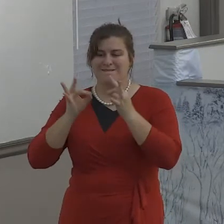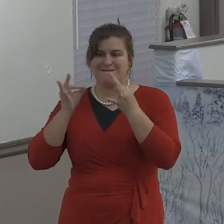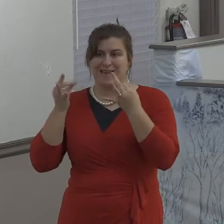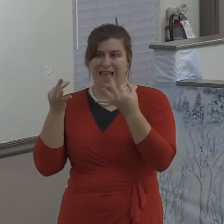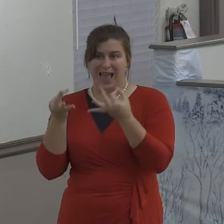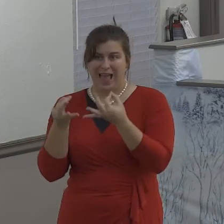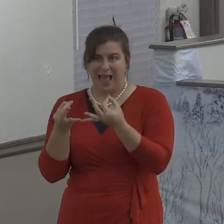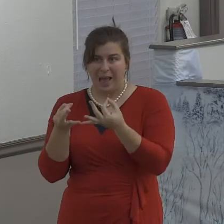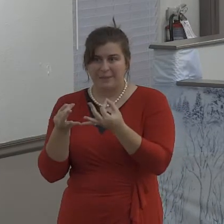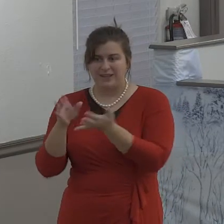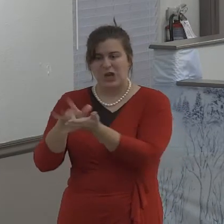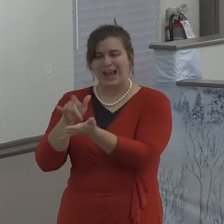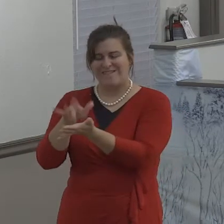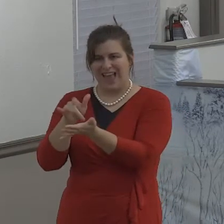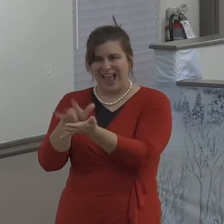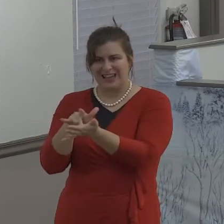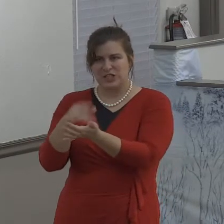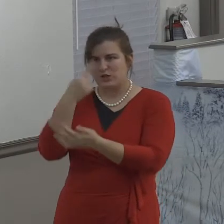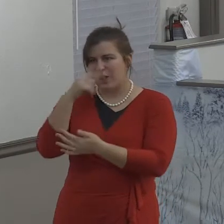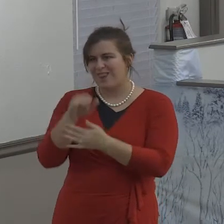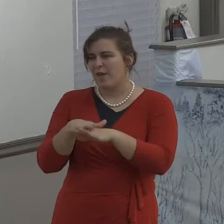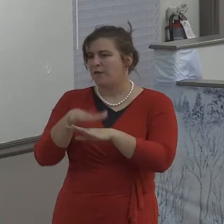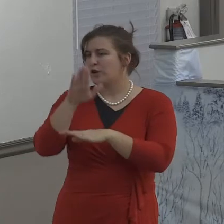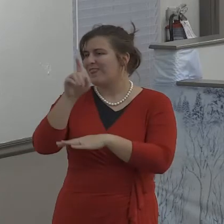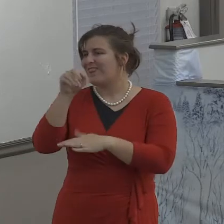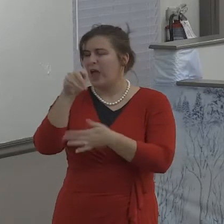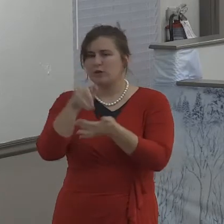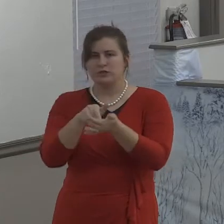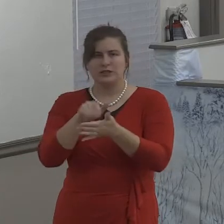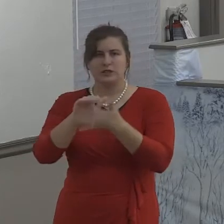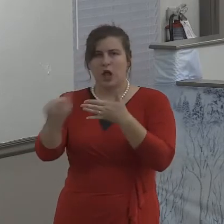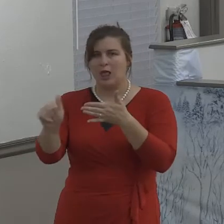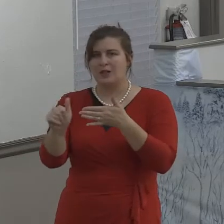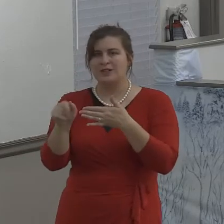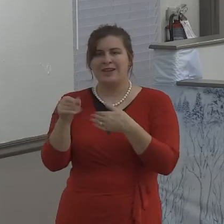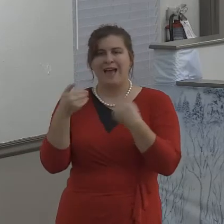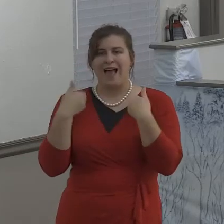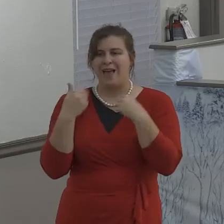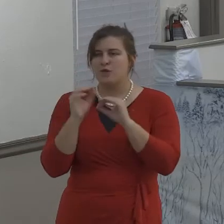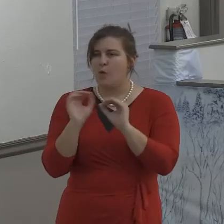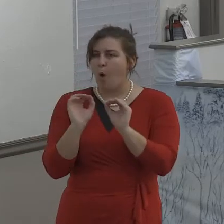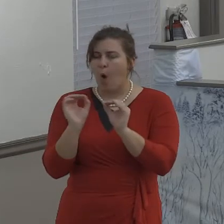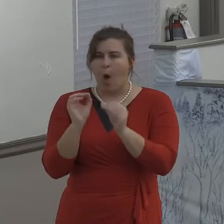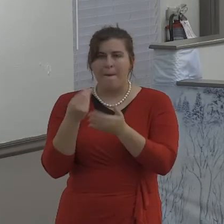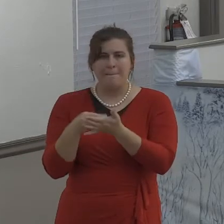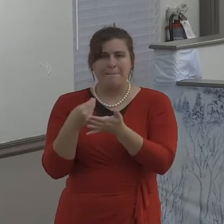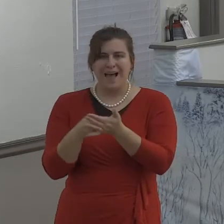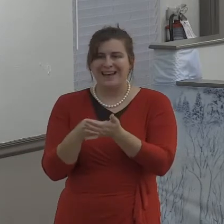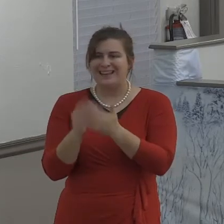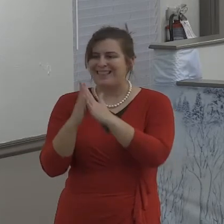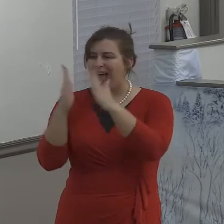He just did that because he was just trying to reach out in kindness and love to this guy.